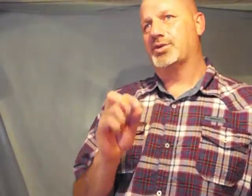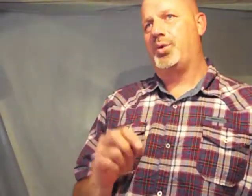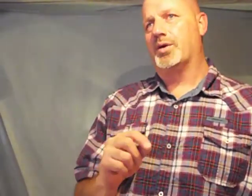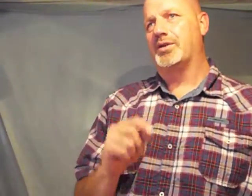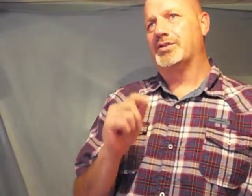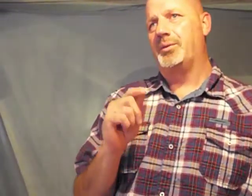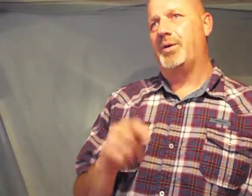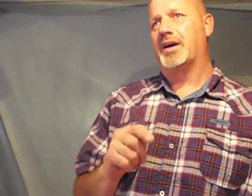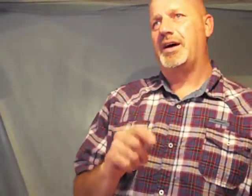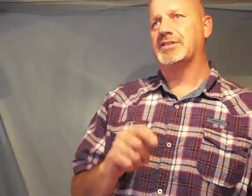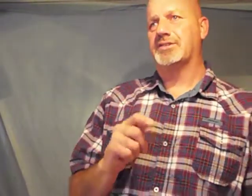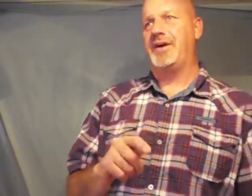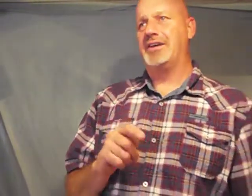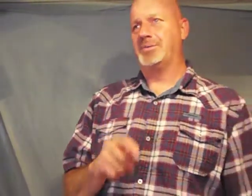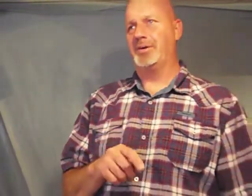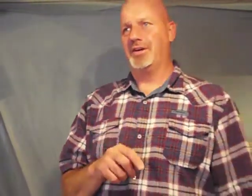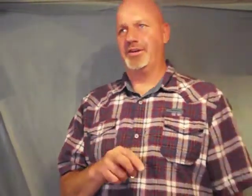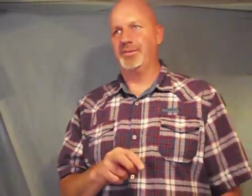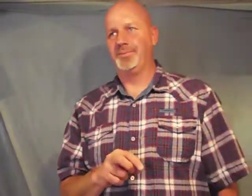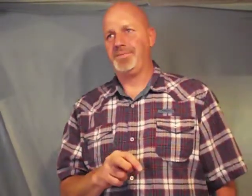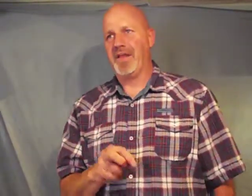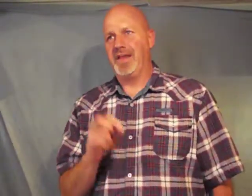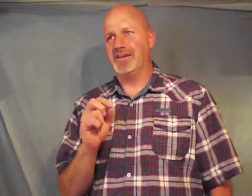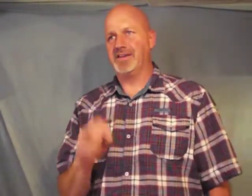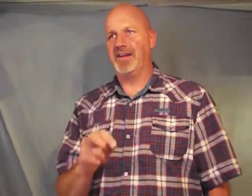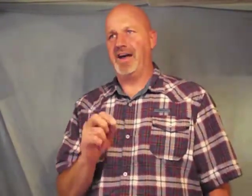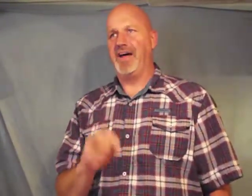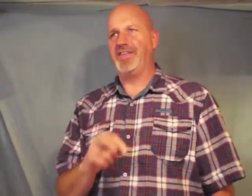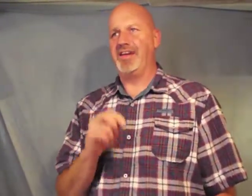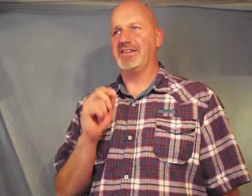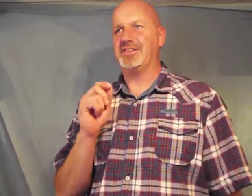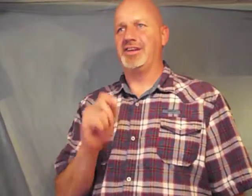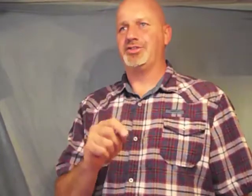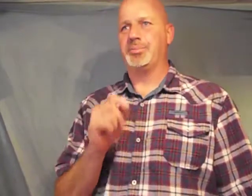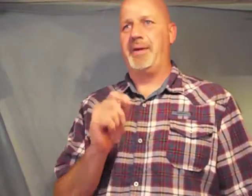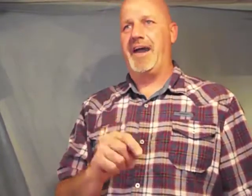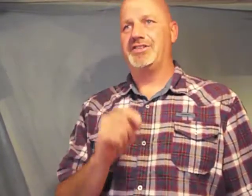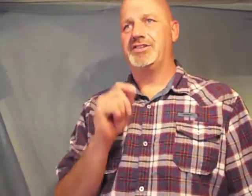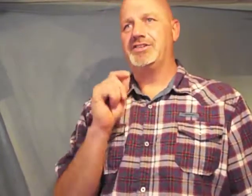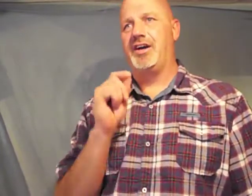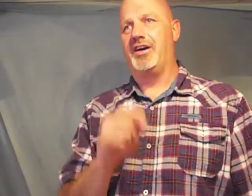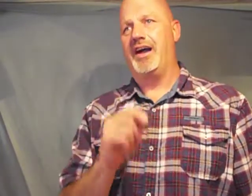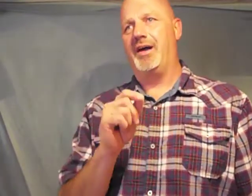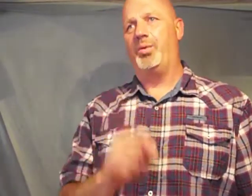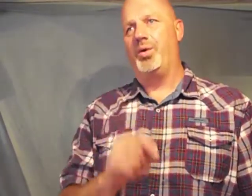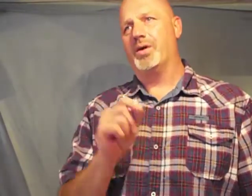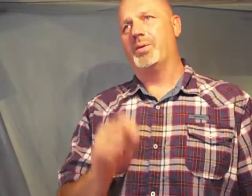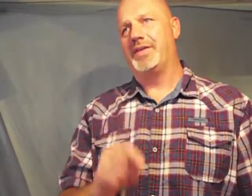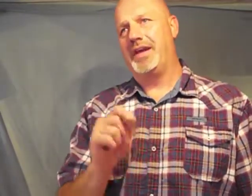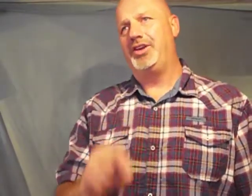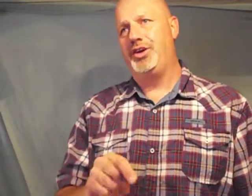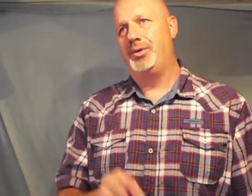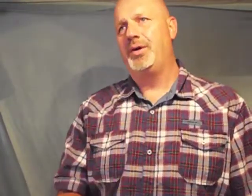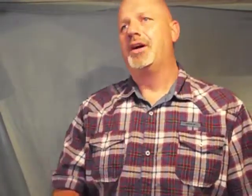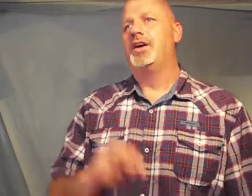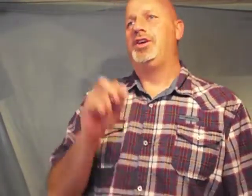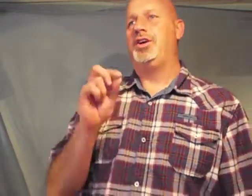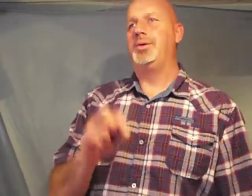quarrels and what causes fights among you is it not this that your passions are at war within you you